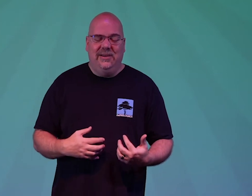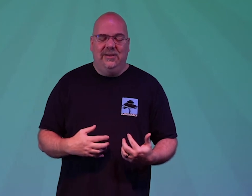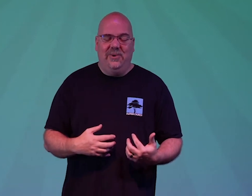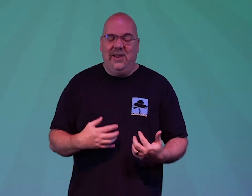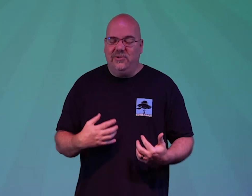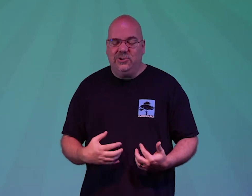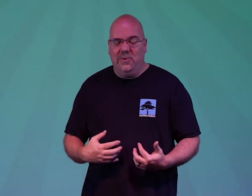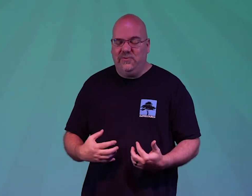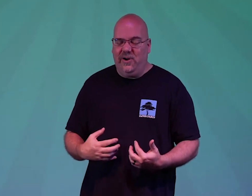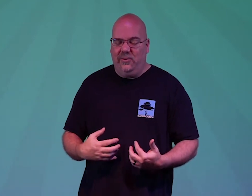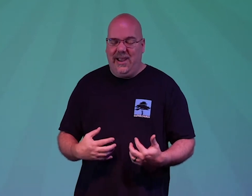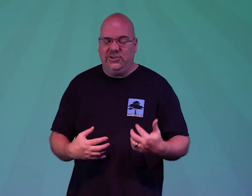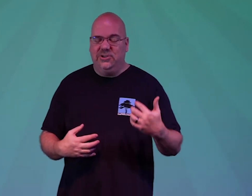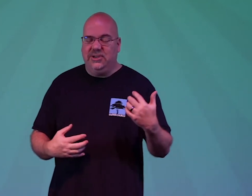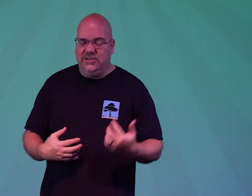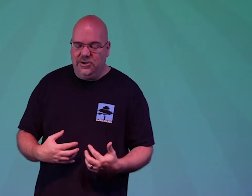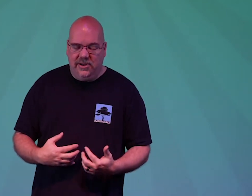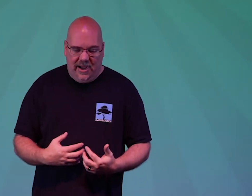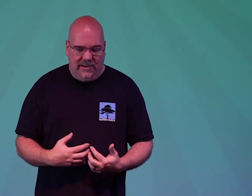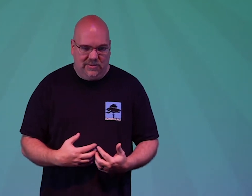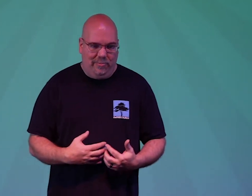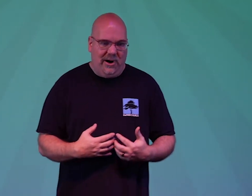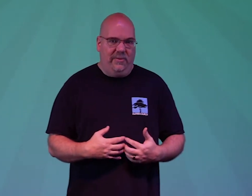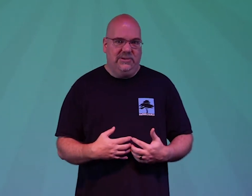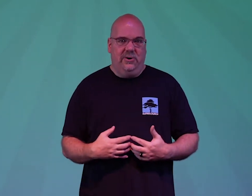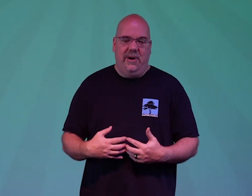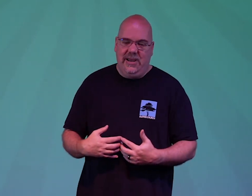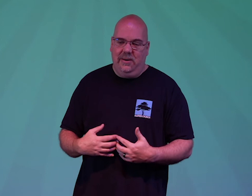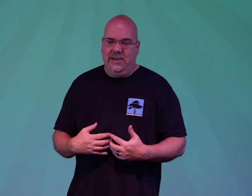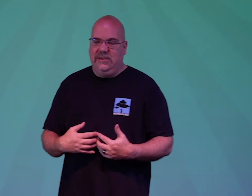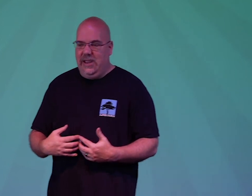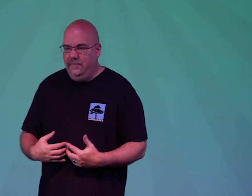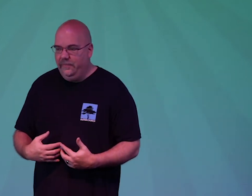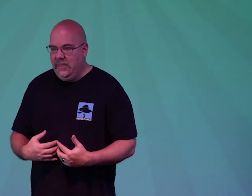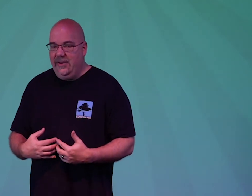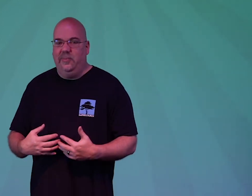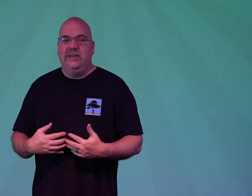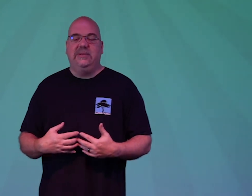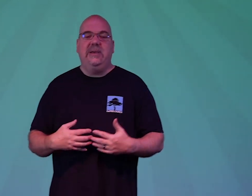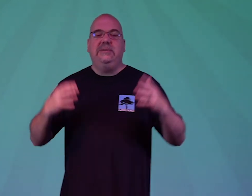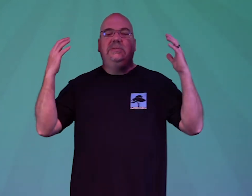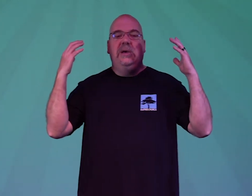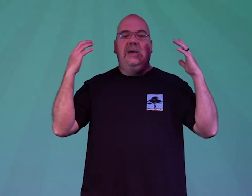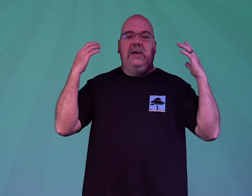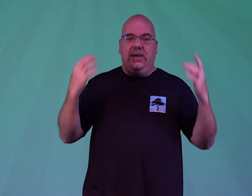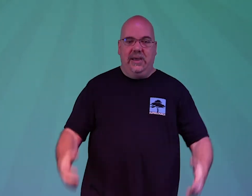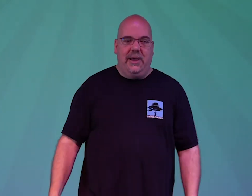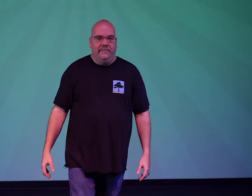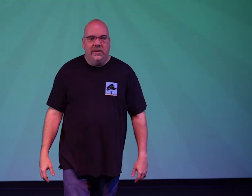we love you so much father we ask you just to continue to guide us we pray all this in your mighty and amazing name and everybody says